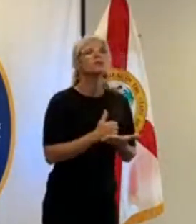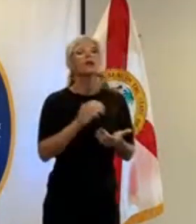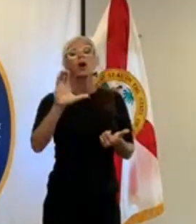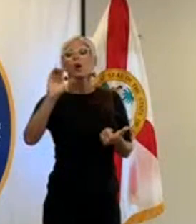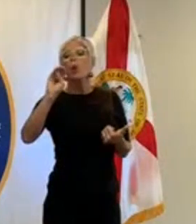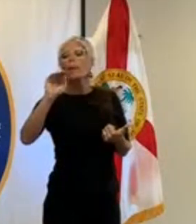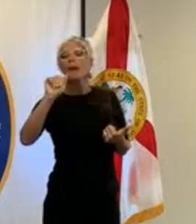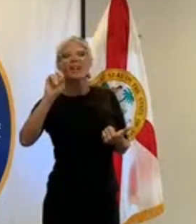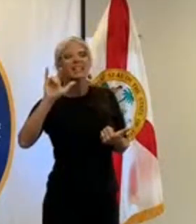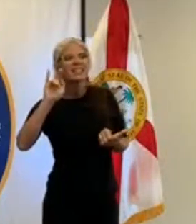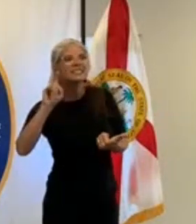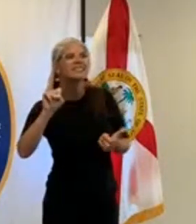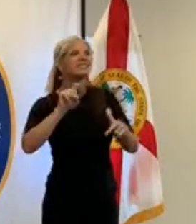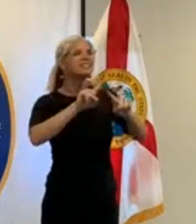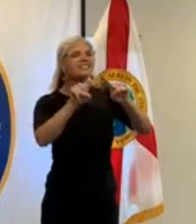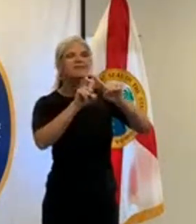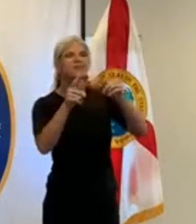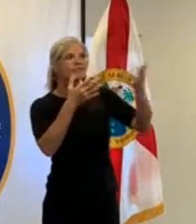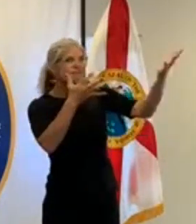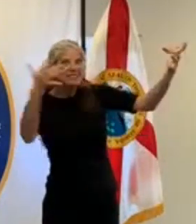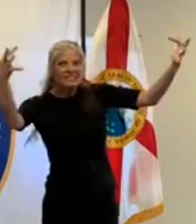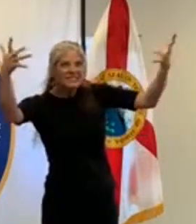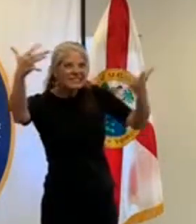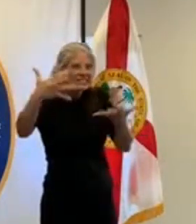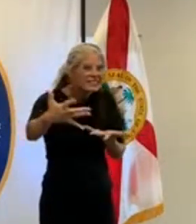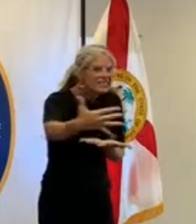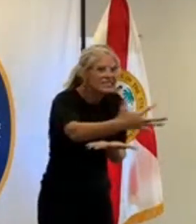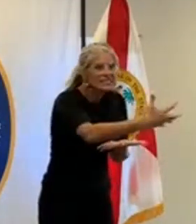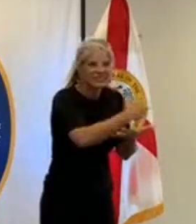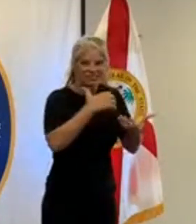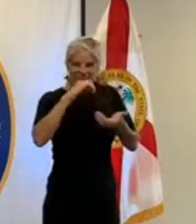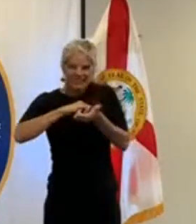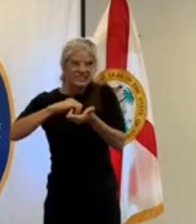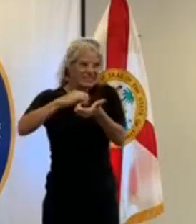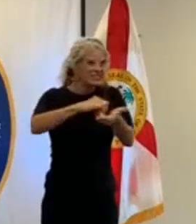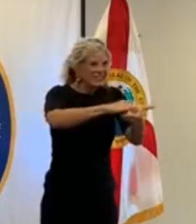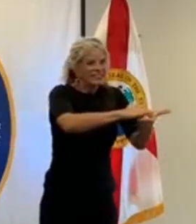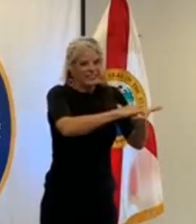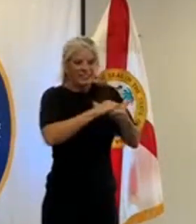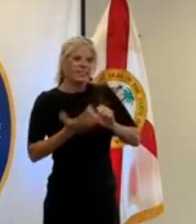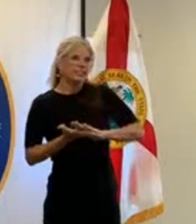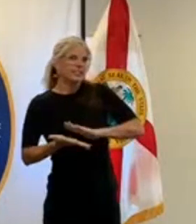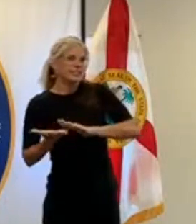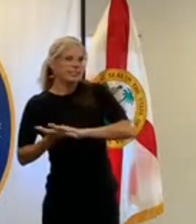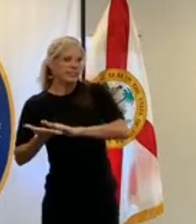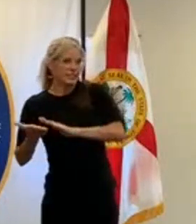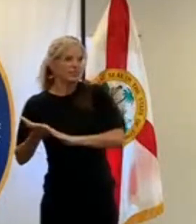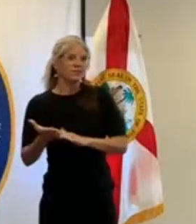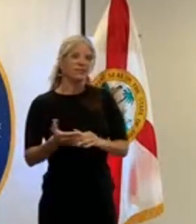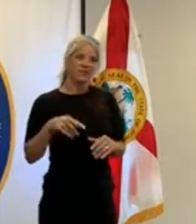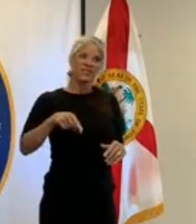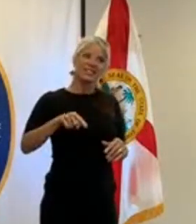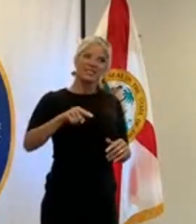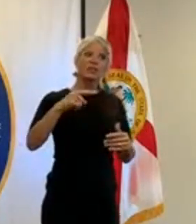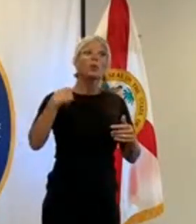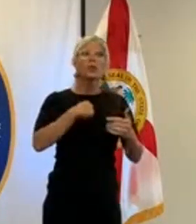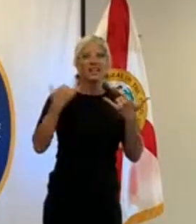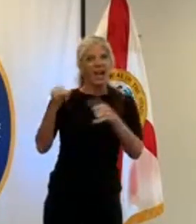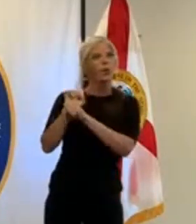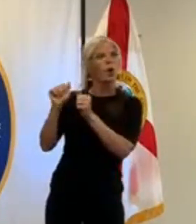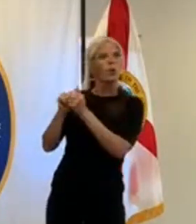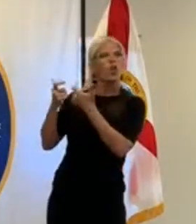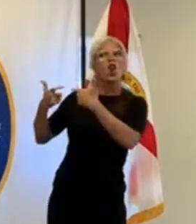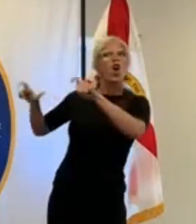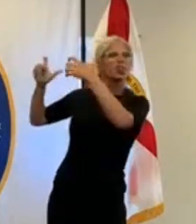very slow and coming in so we're working with our partners on trying to expedite those processes as our larger manufacturing companies are continuing to process more and get them in